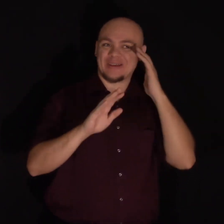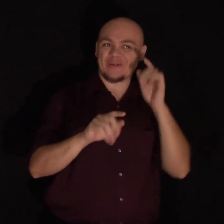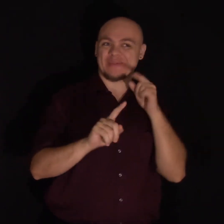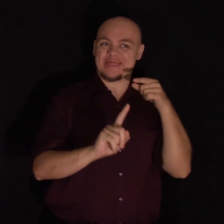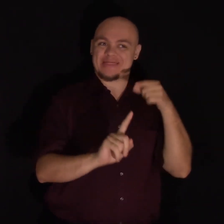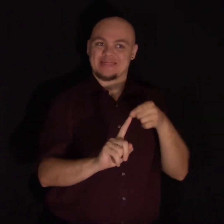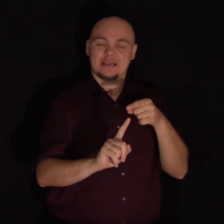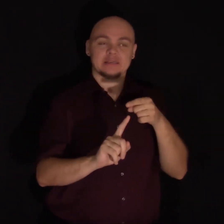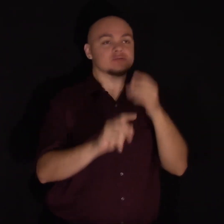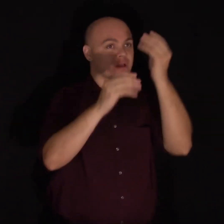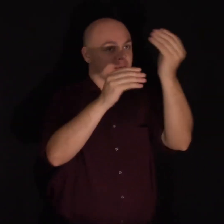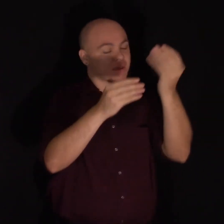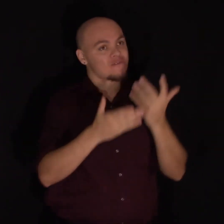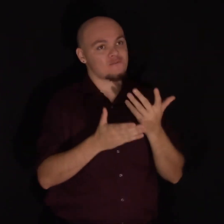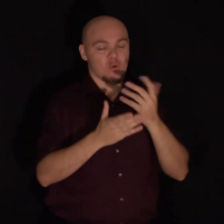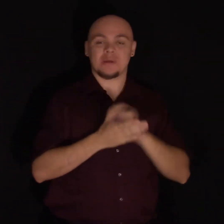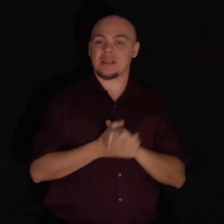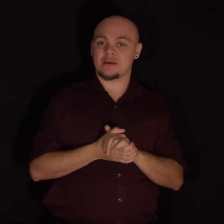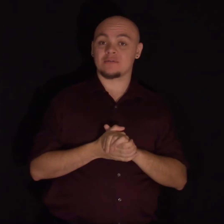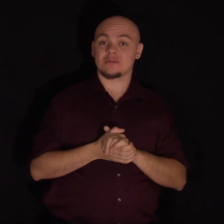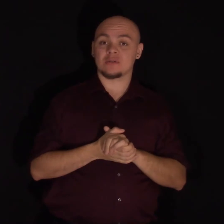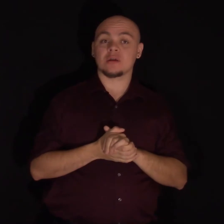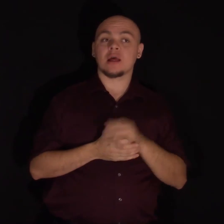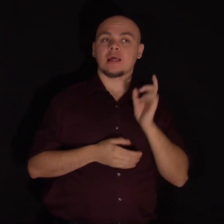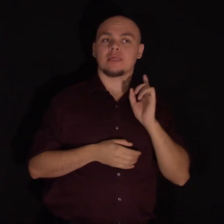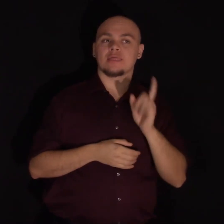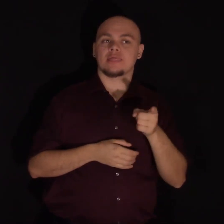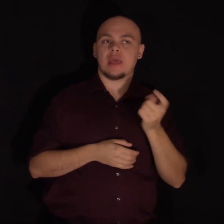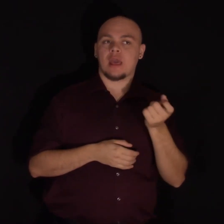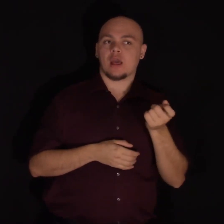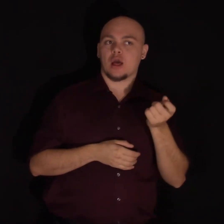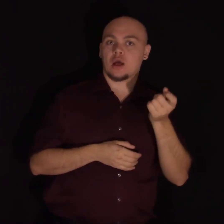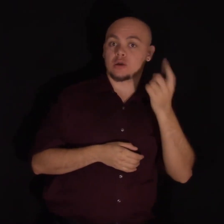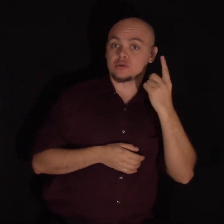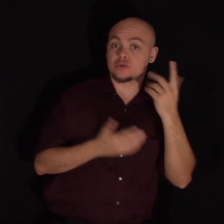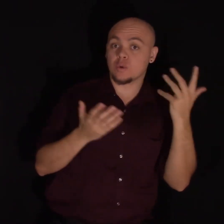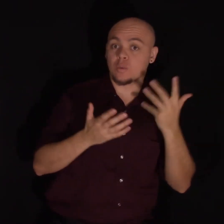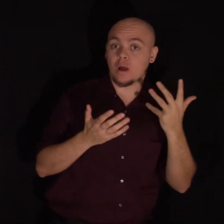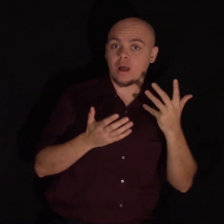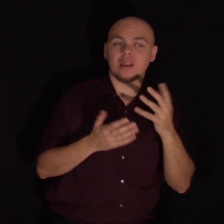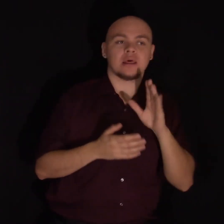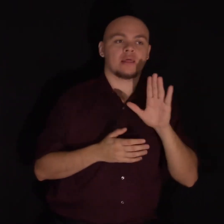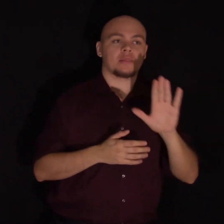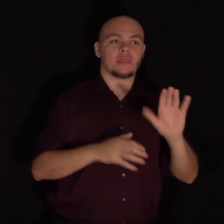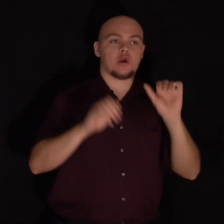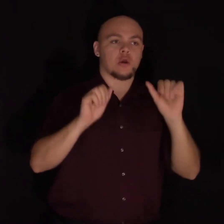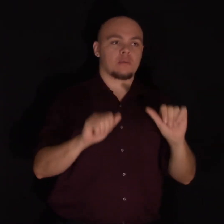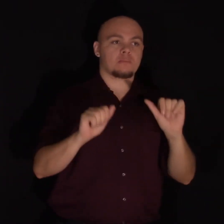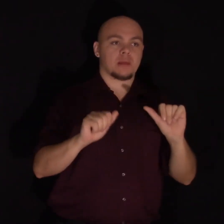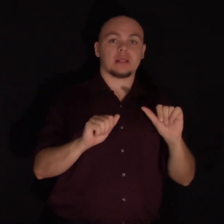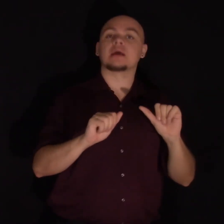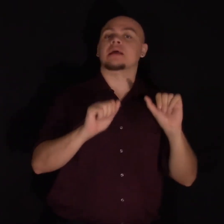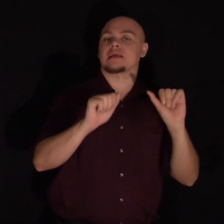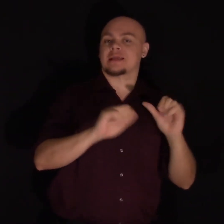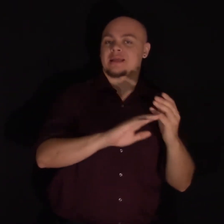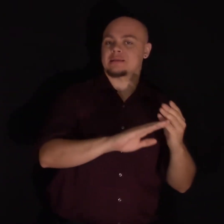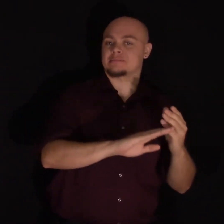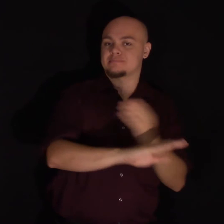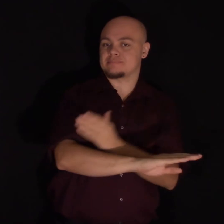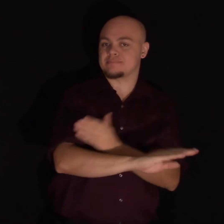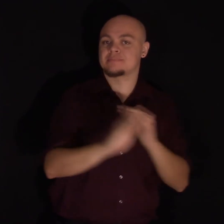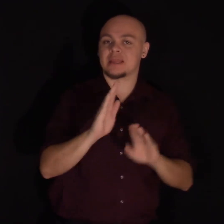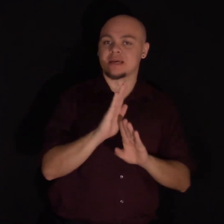informative. They understood that their abilities could be developed.